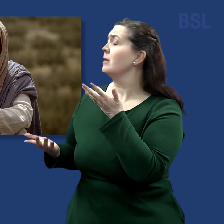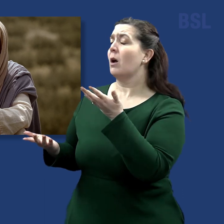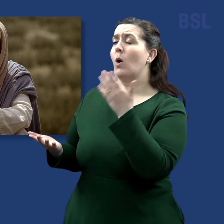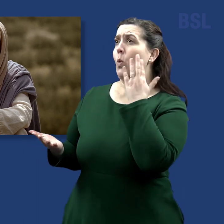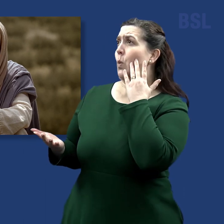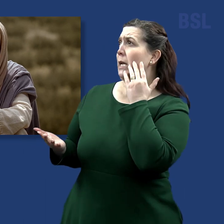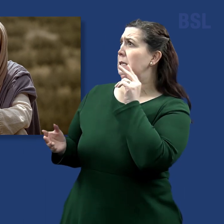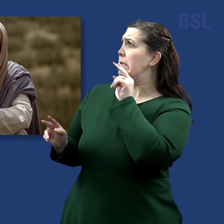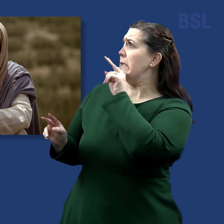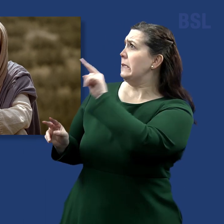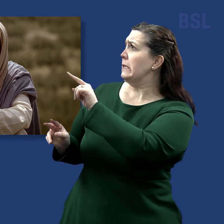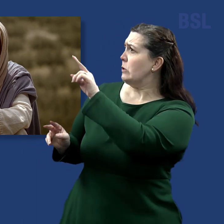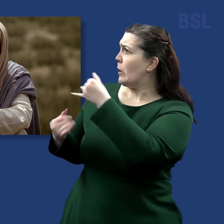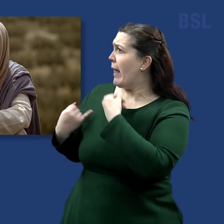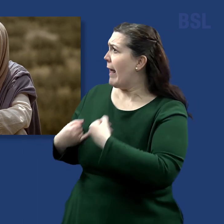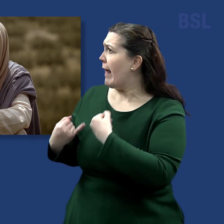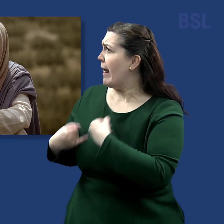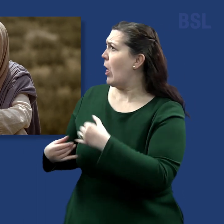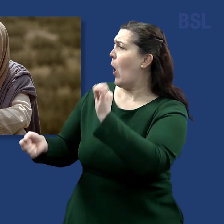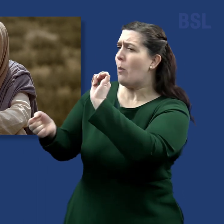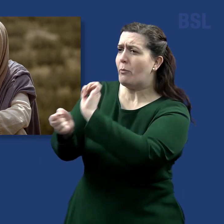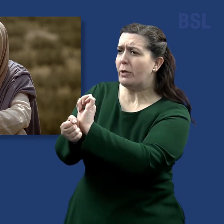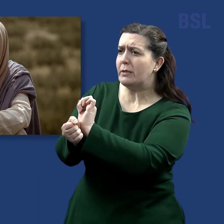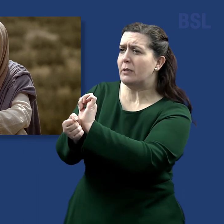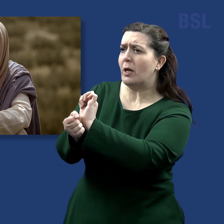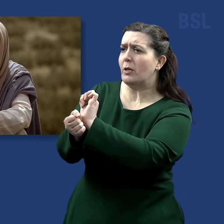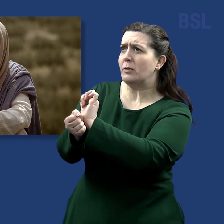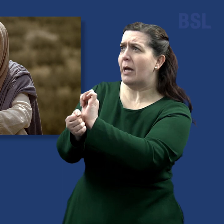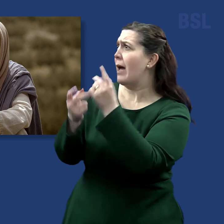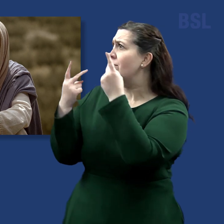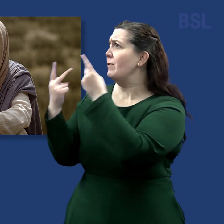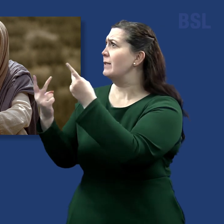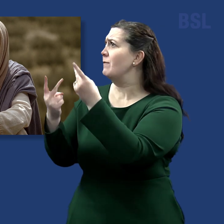Or whence are we thee sick, or in prison, and came unto thee?